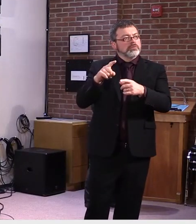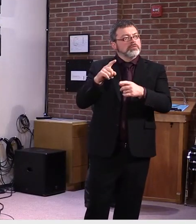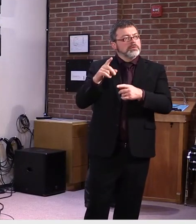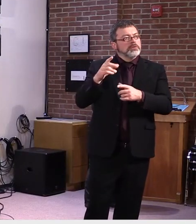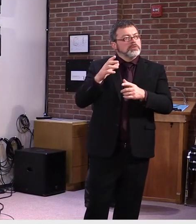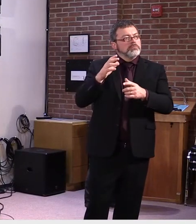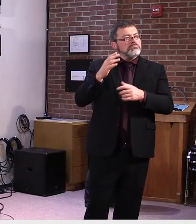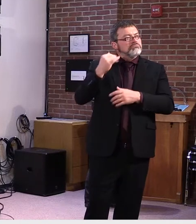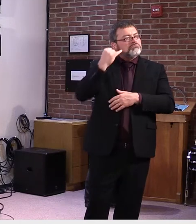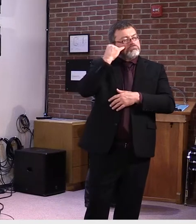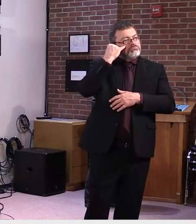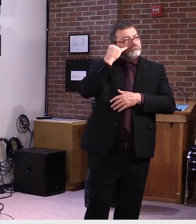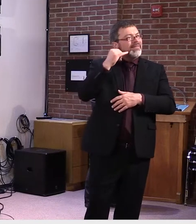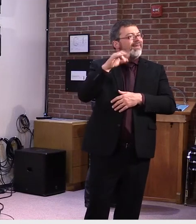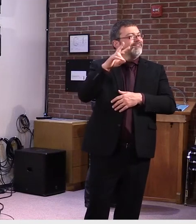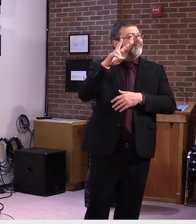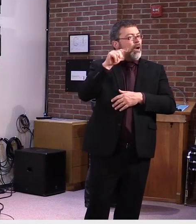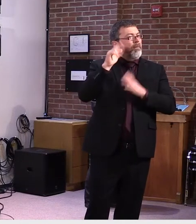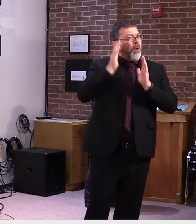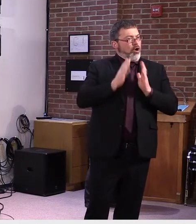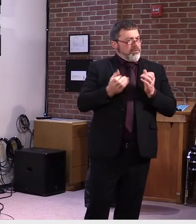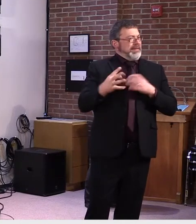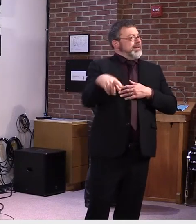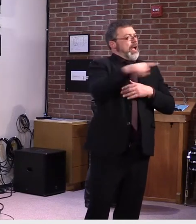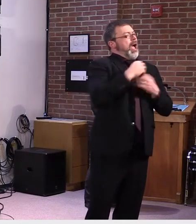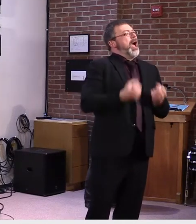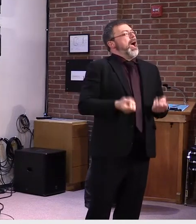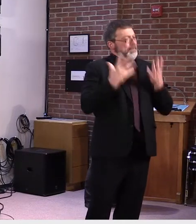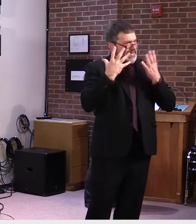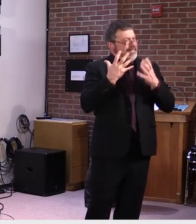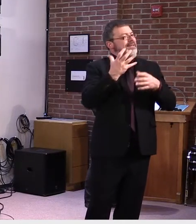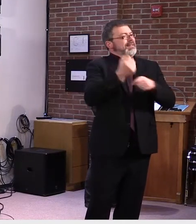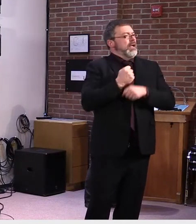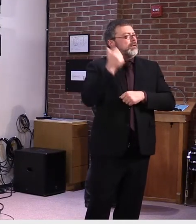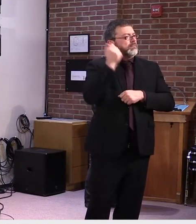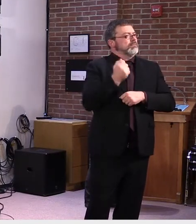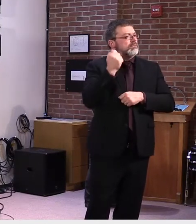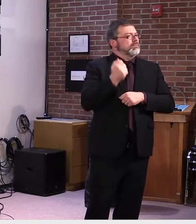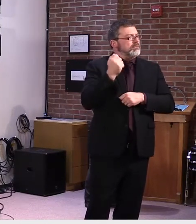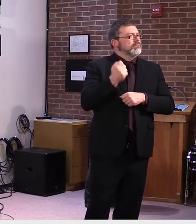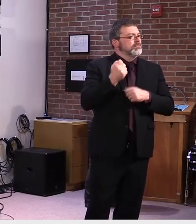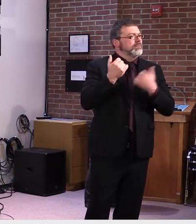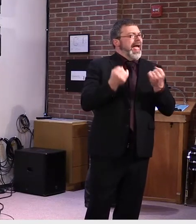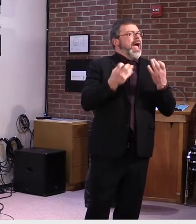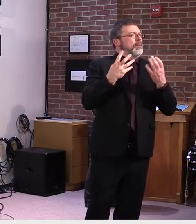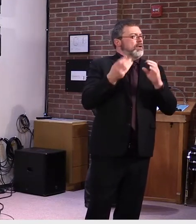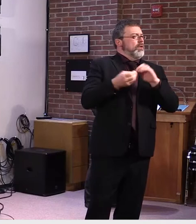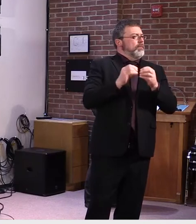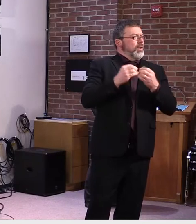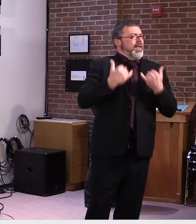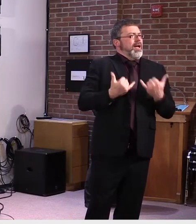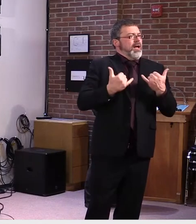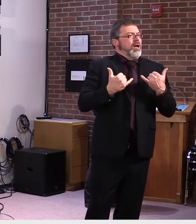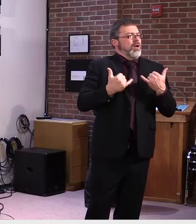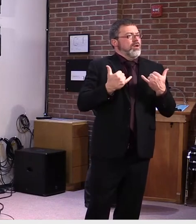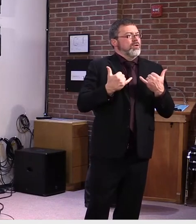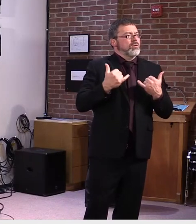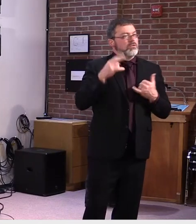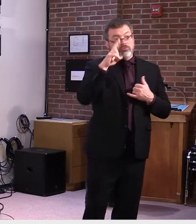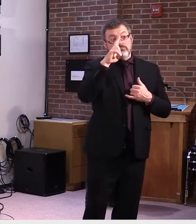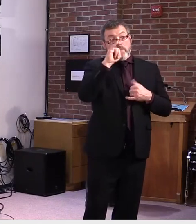and PUA that would be getting that? Yeah. If there's a certain formula, anybody over, um,